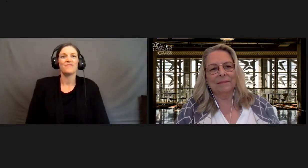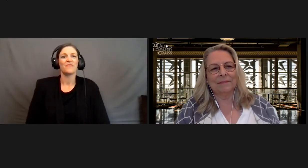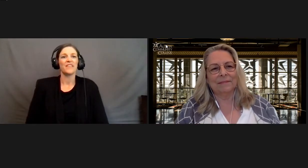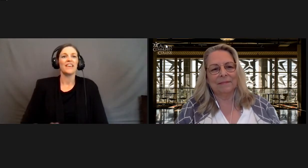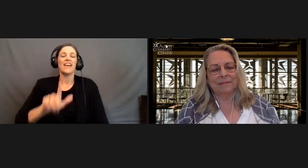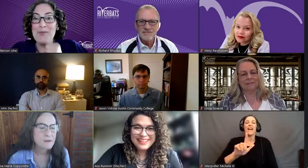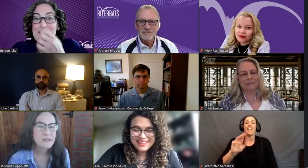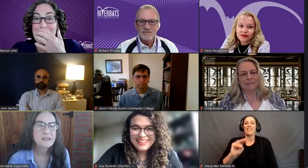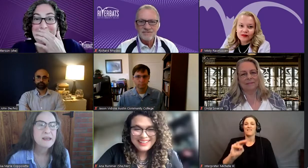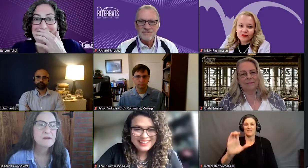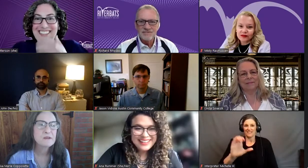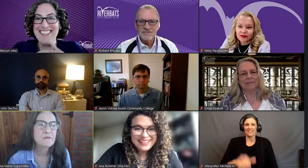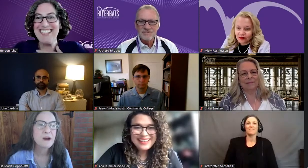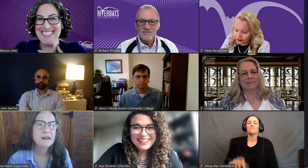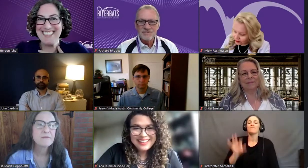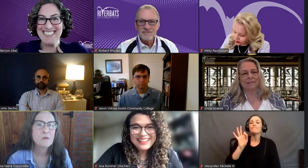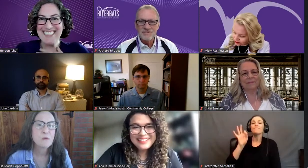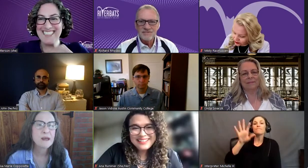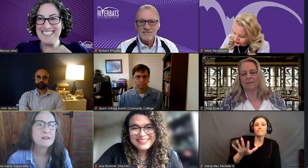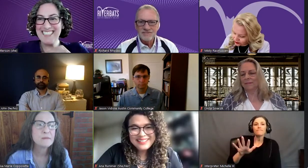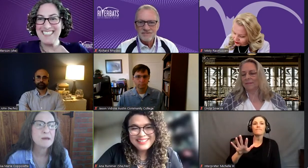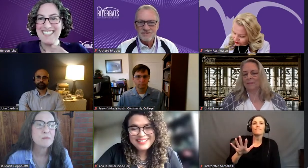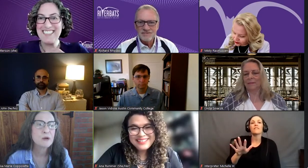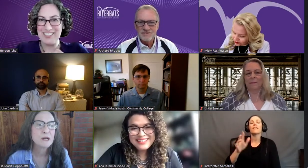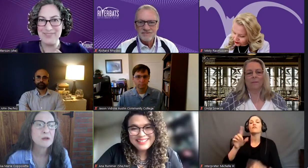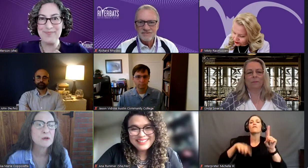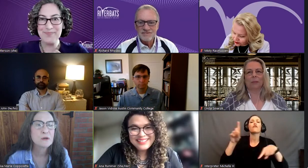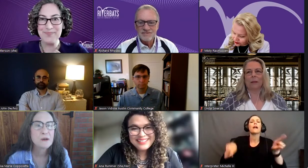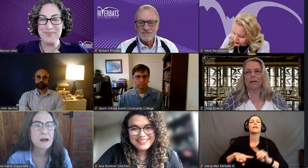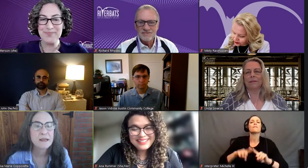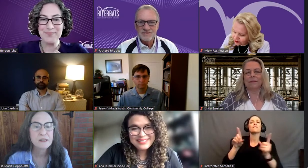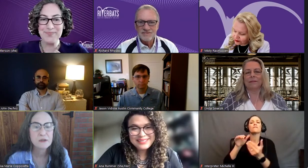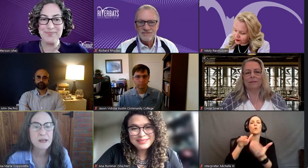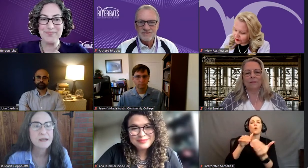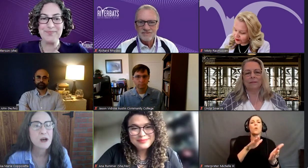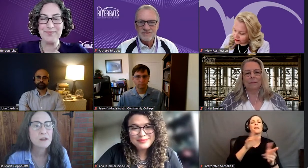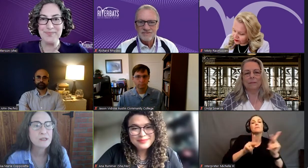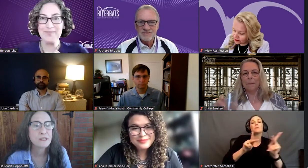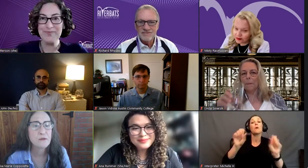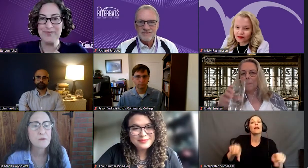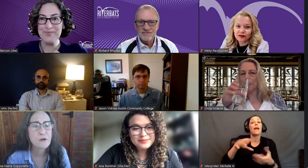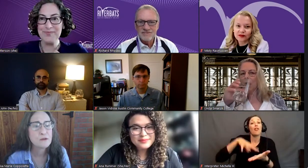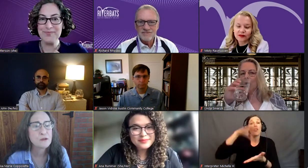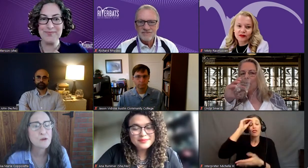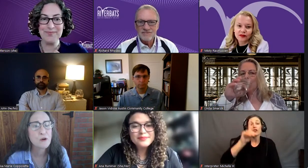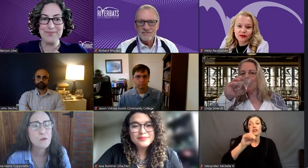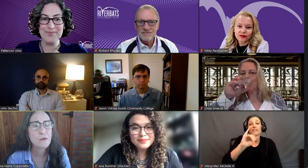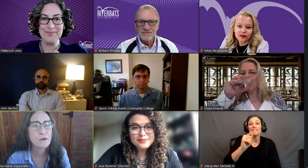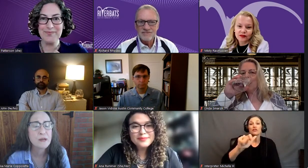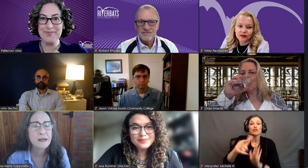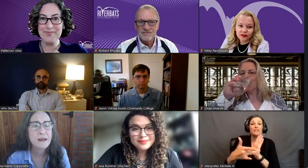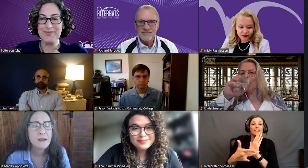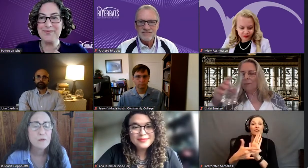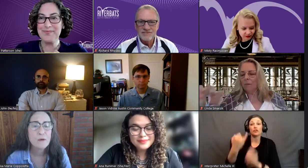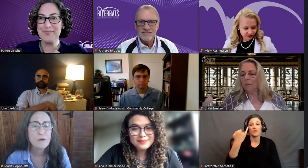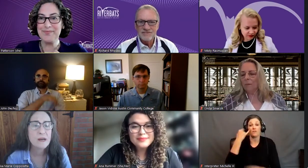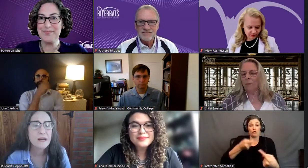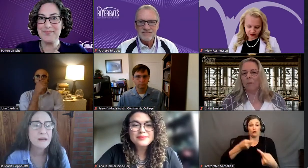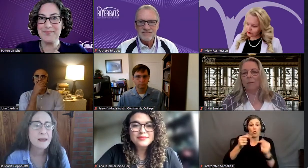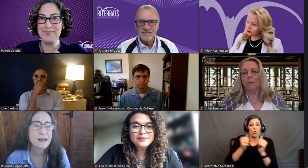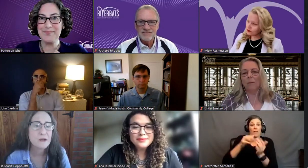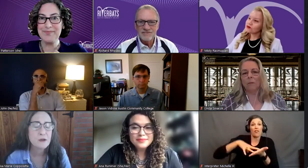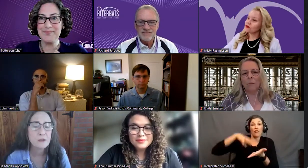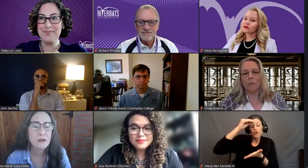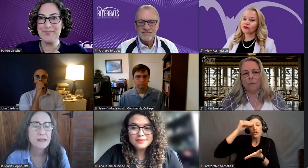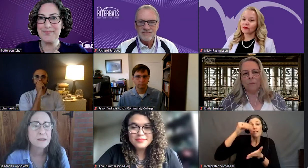I was going to say there's a variety of different ways that people can learn digital technology so for those who struggle with learning, with reading,